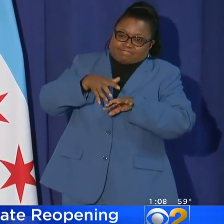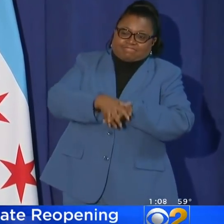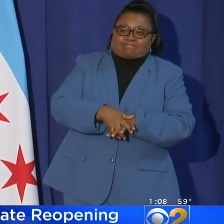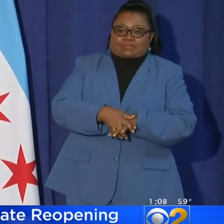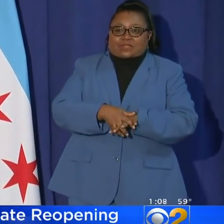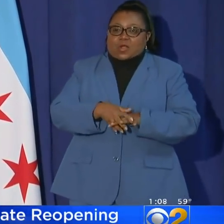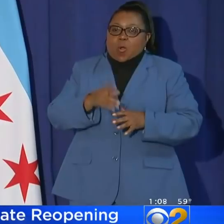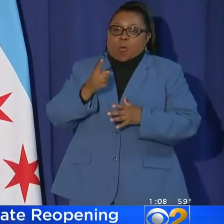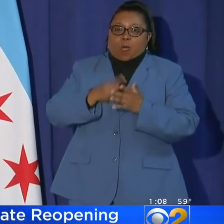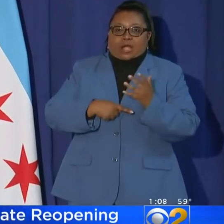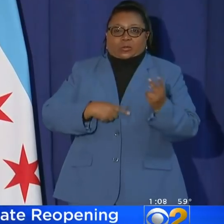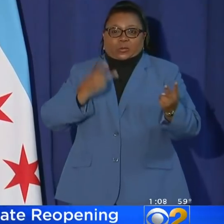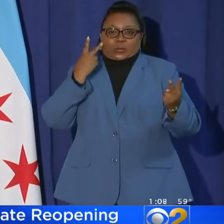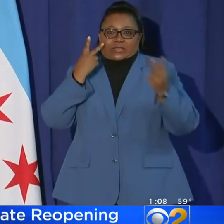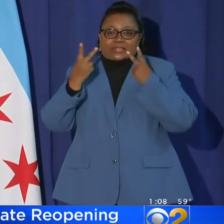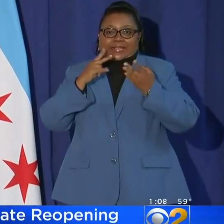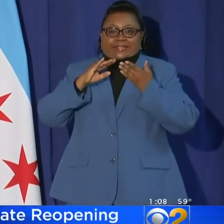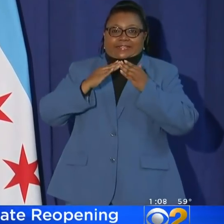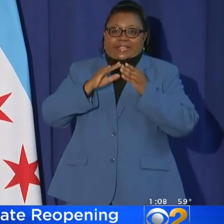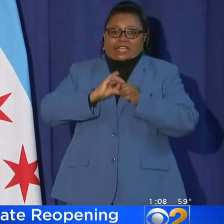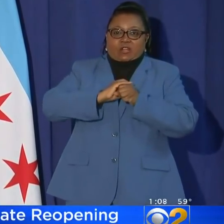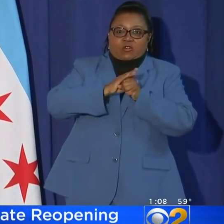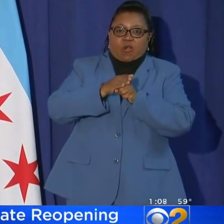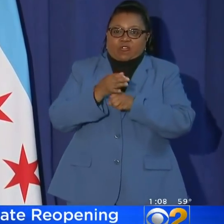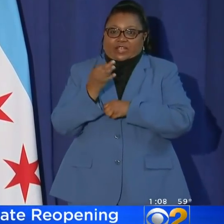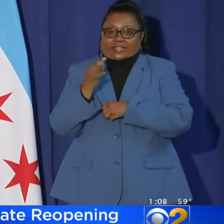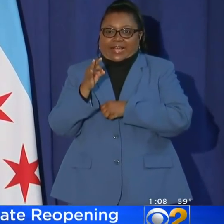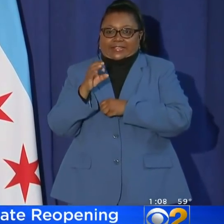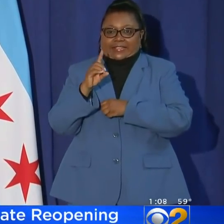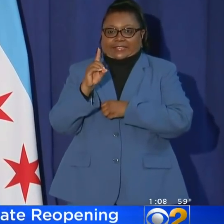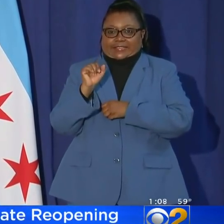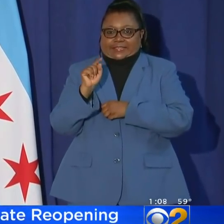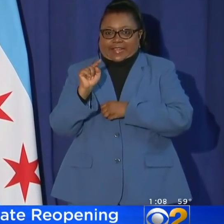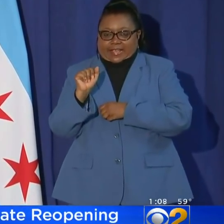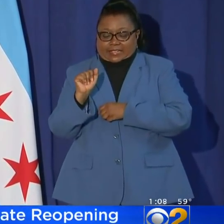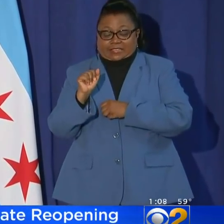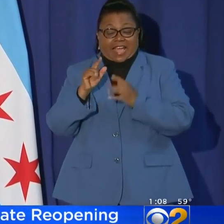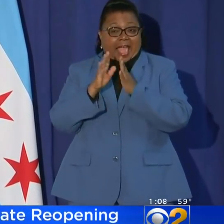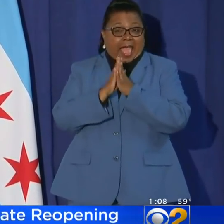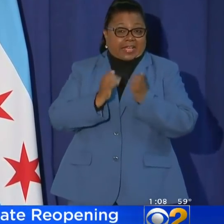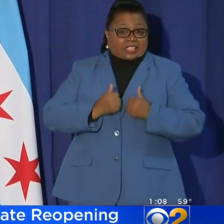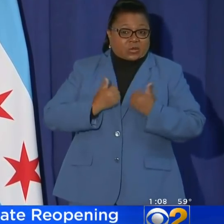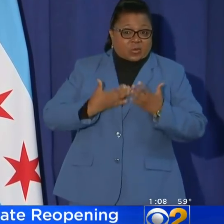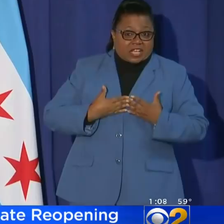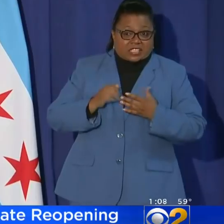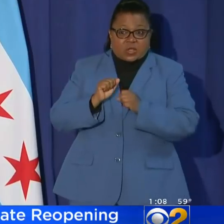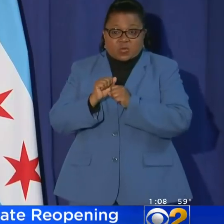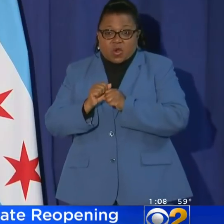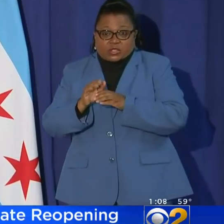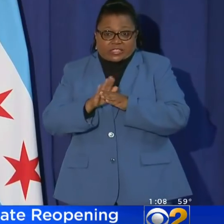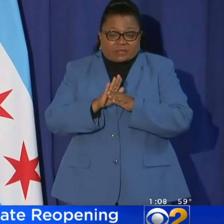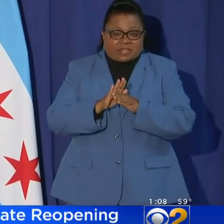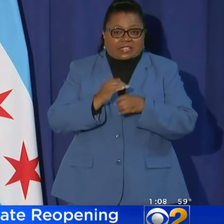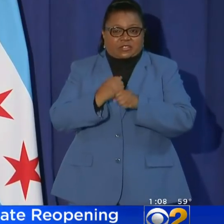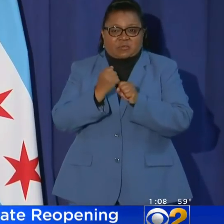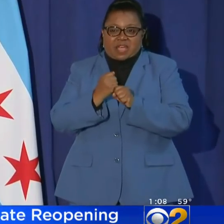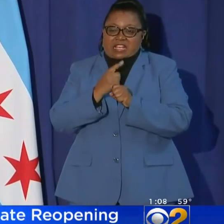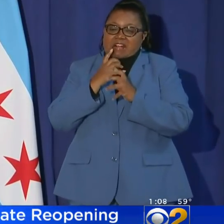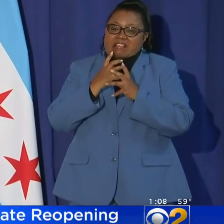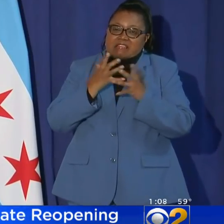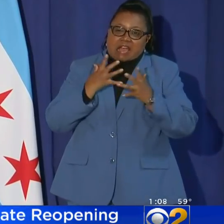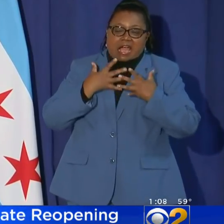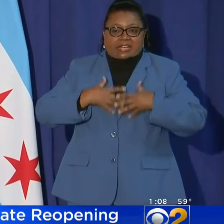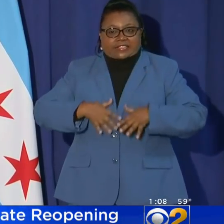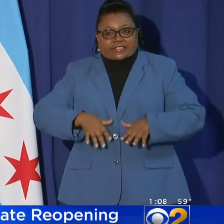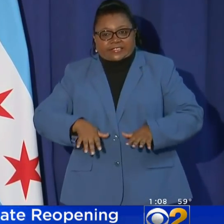what we were seeing in our city's COVID-19 data. Asking residents and workers and businesses to make a lot